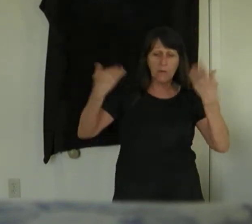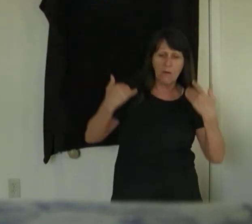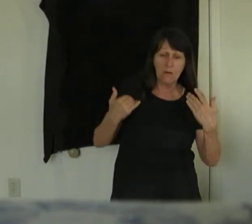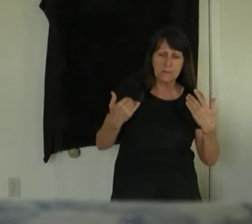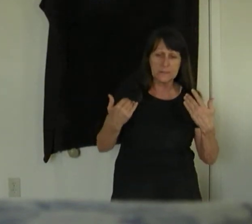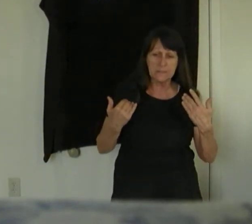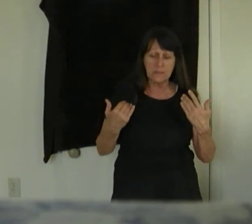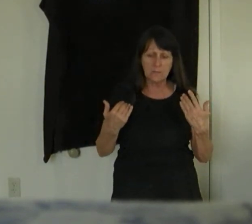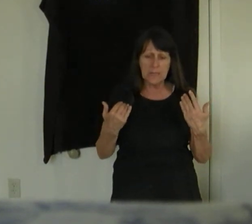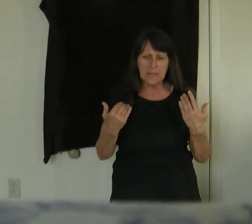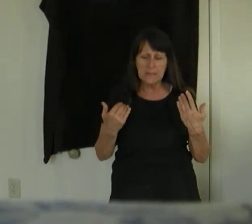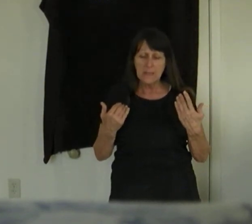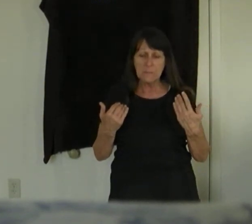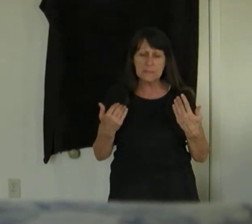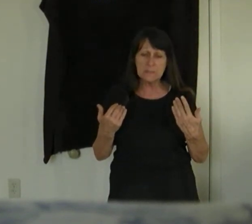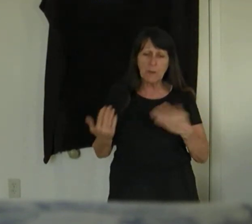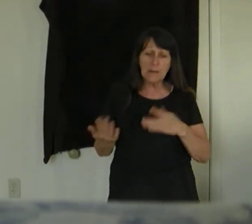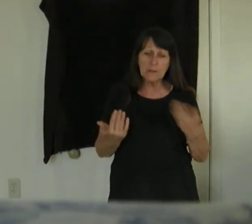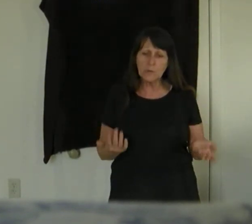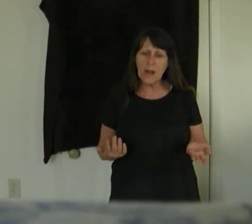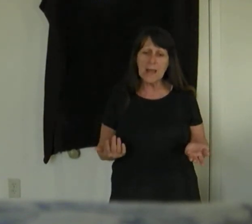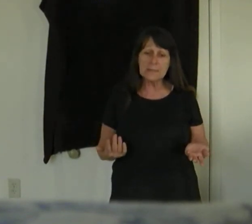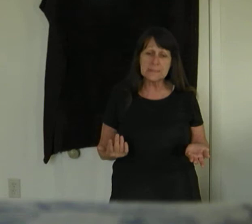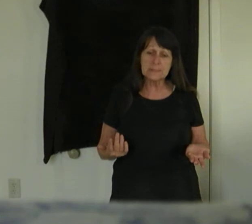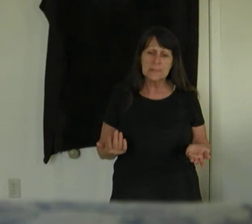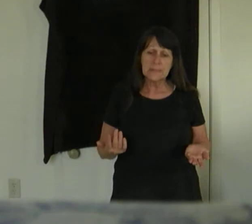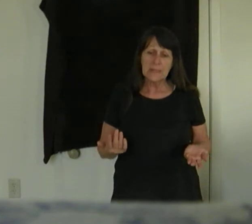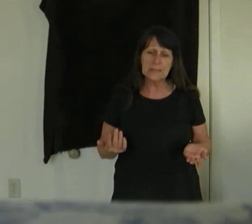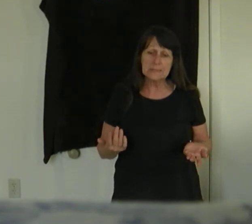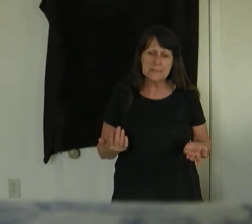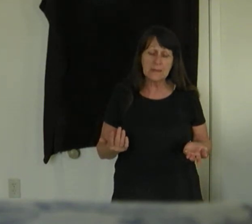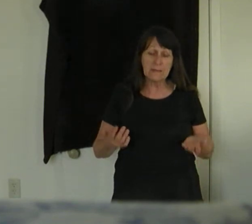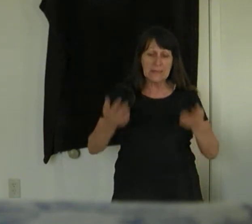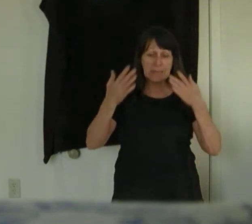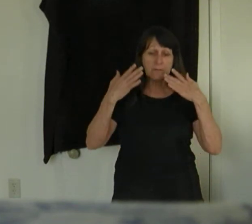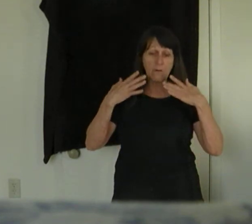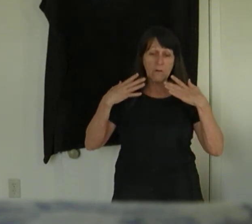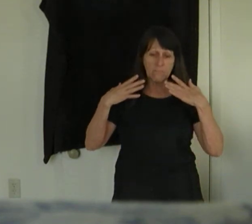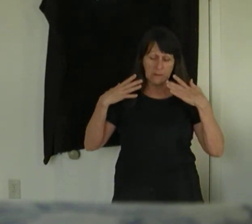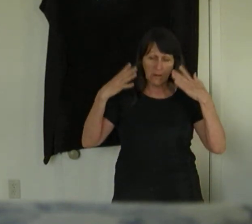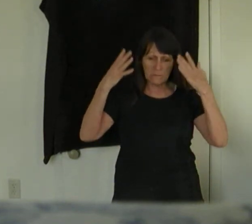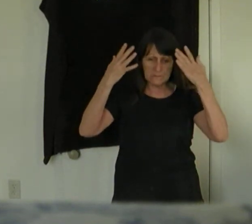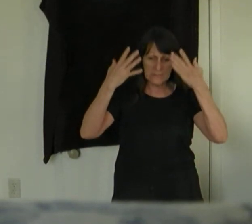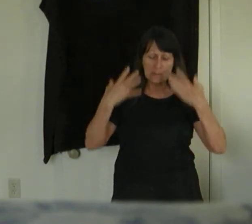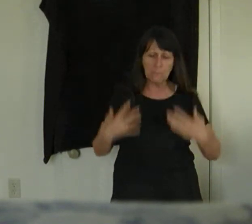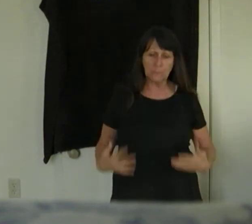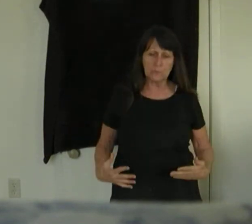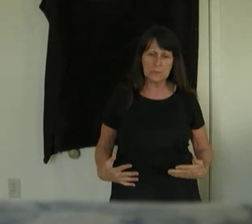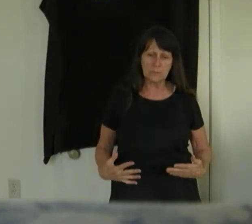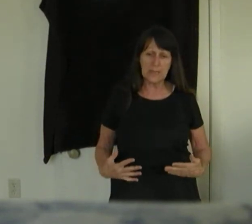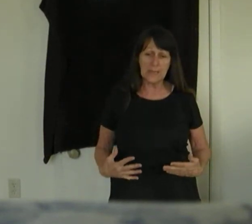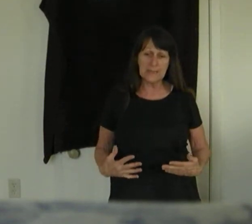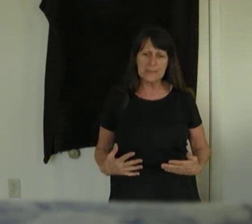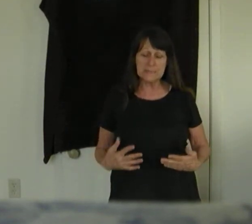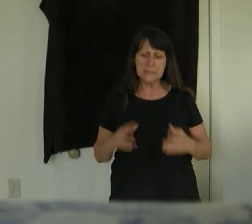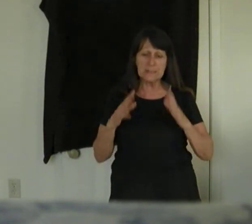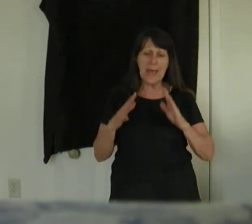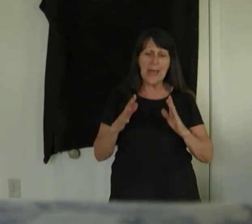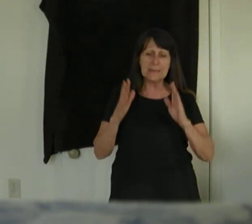hearts. Because the body of Christ is in our temples. He's the light in